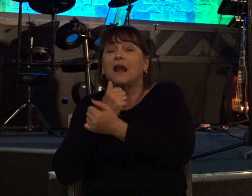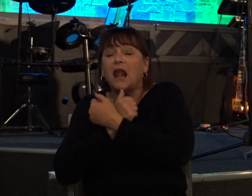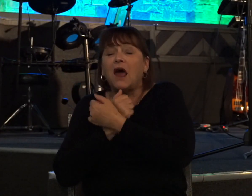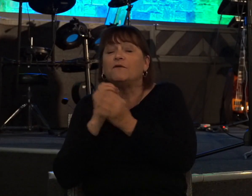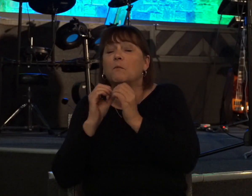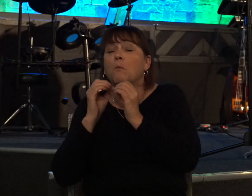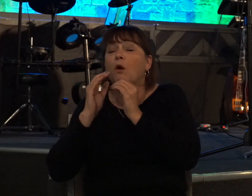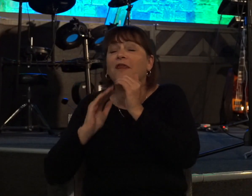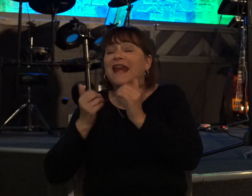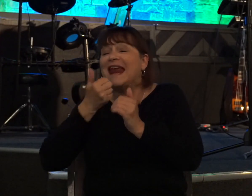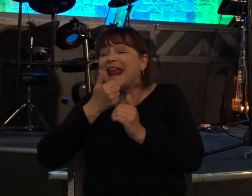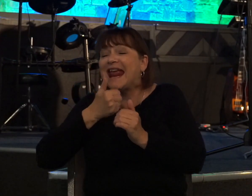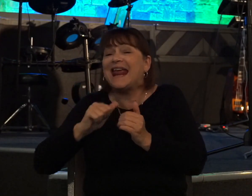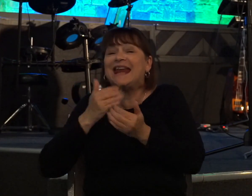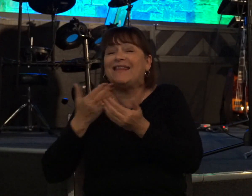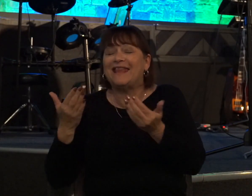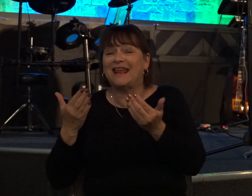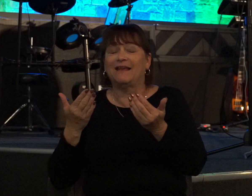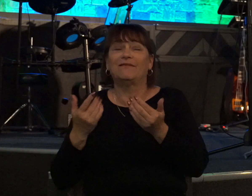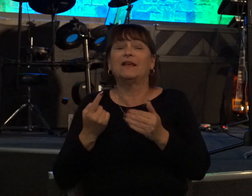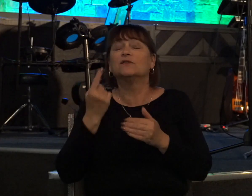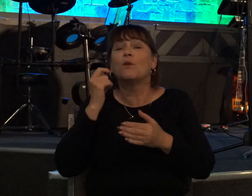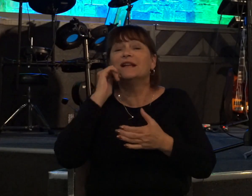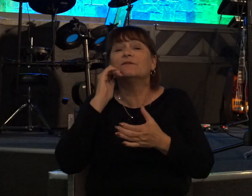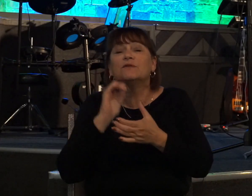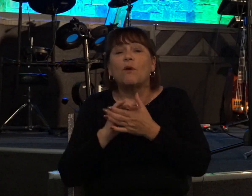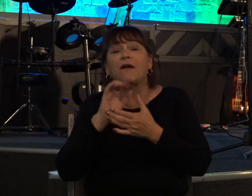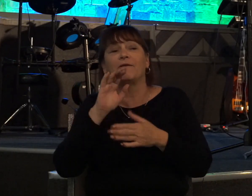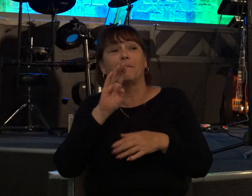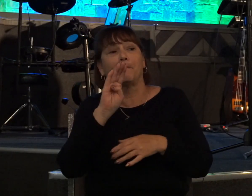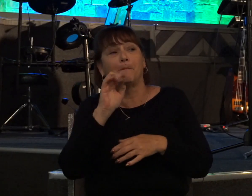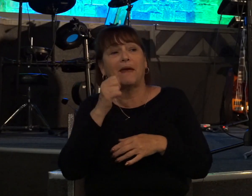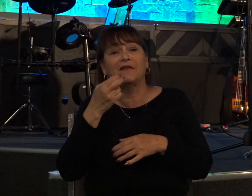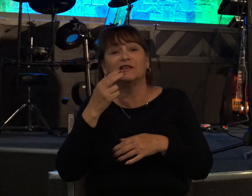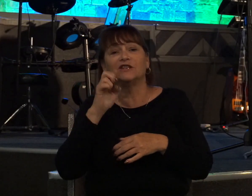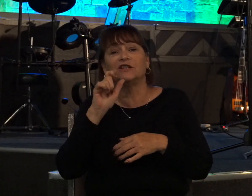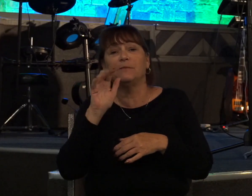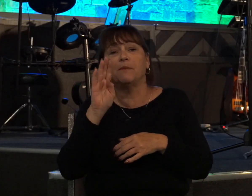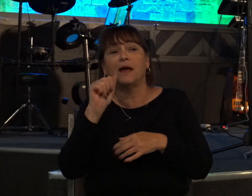that one little lamb was bathsheba his wife and david stole her from him